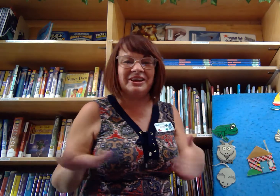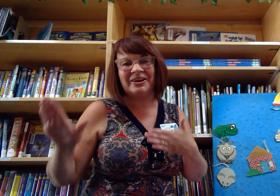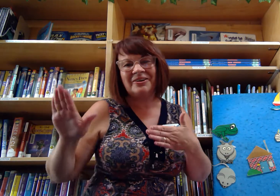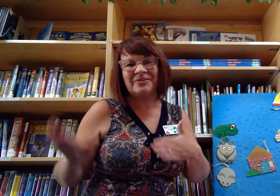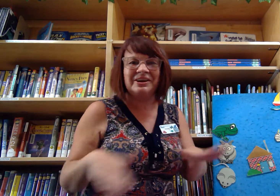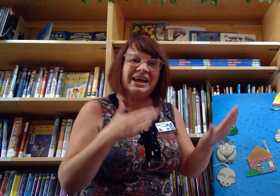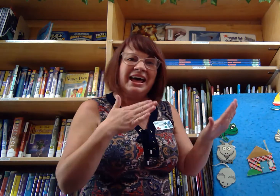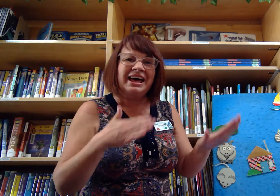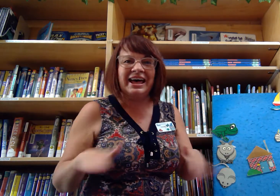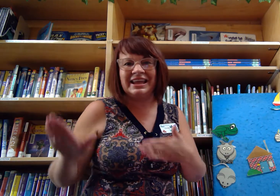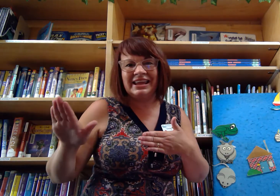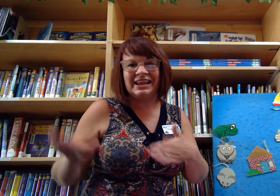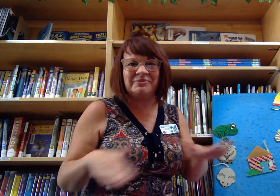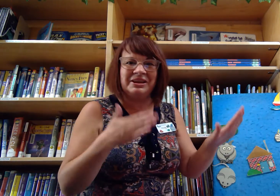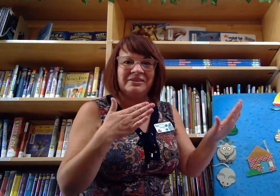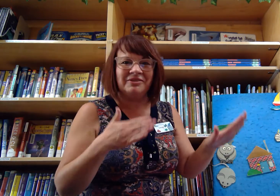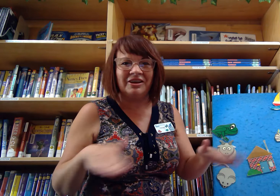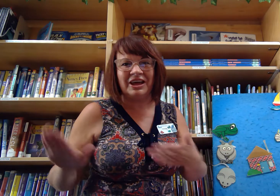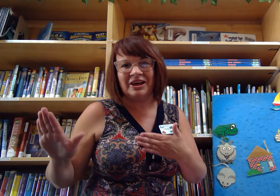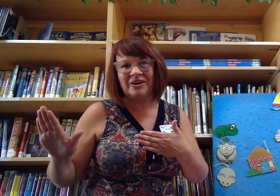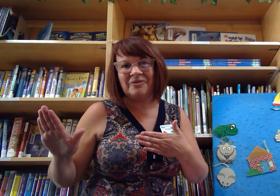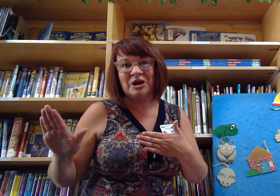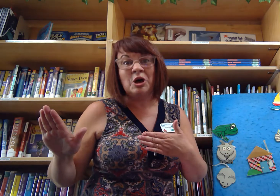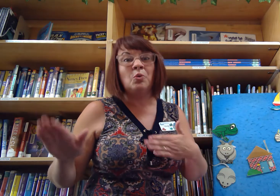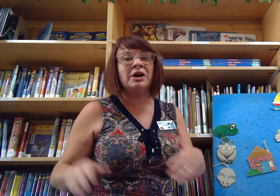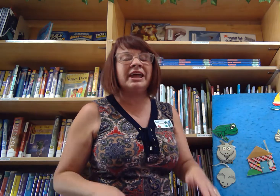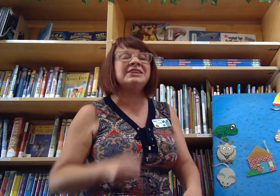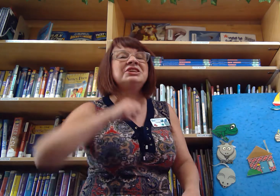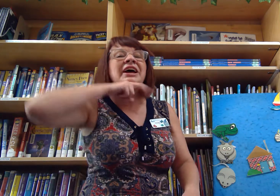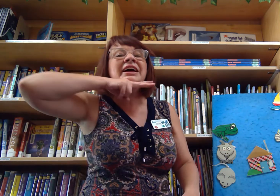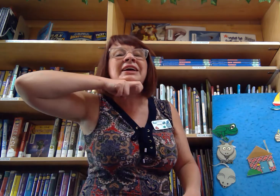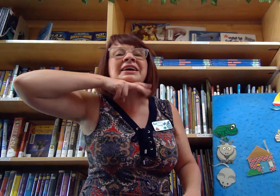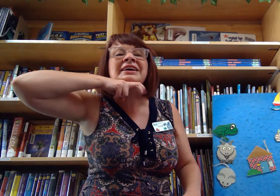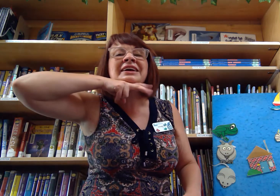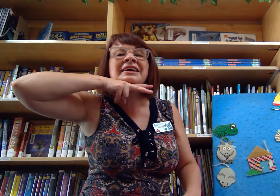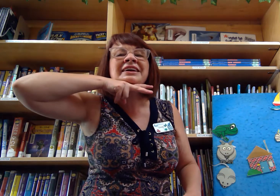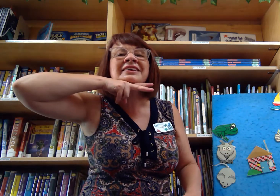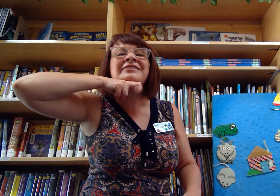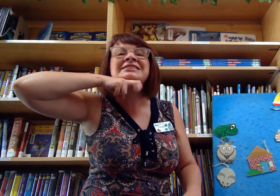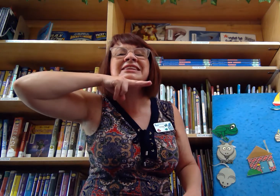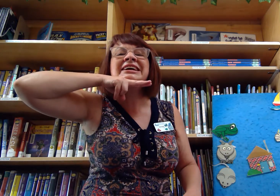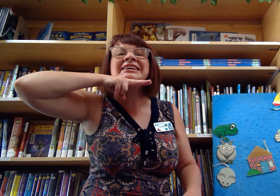go. Uh, hiking we will go. We'll catch a... What's this?